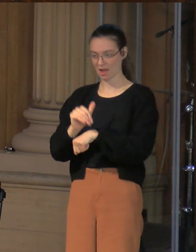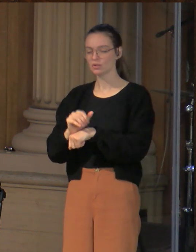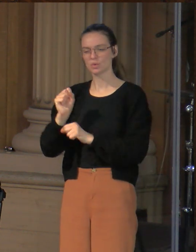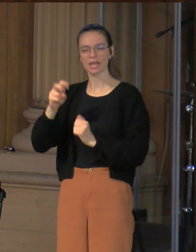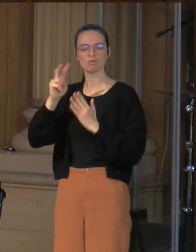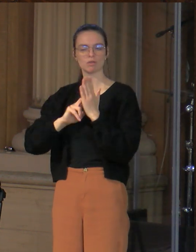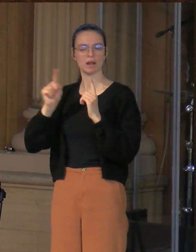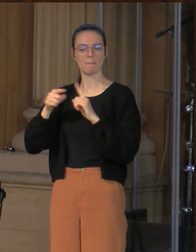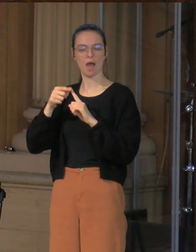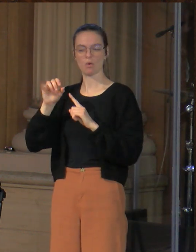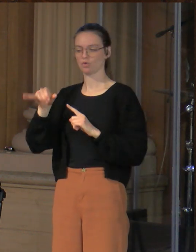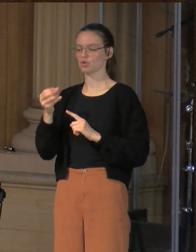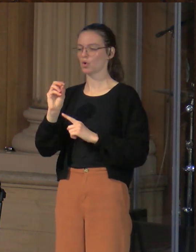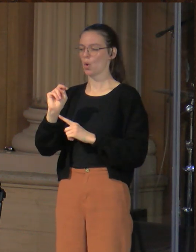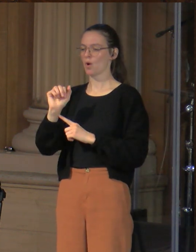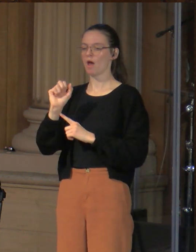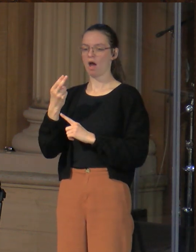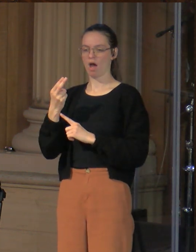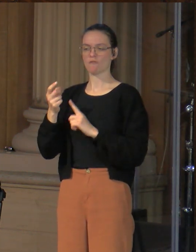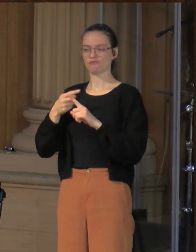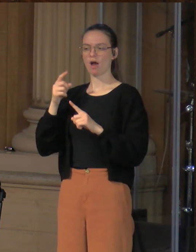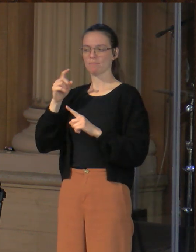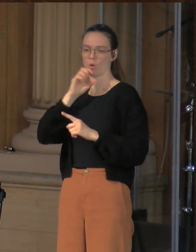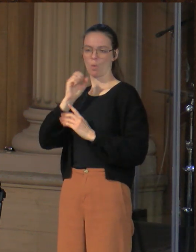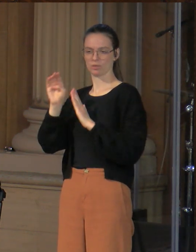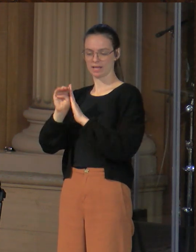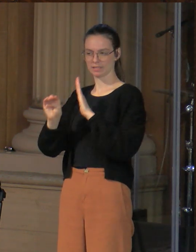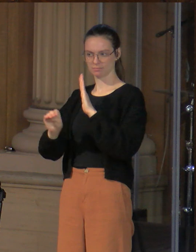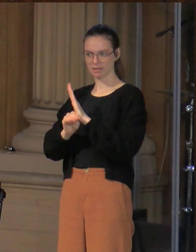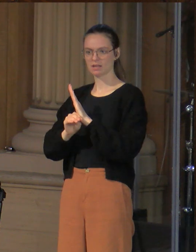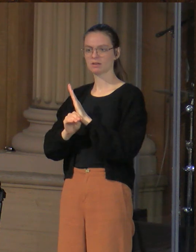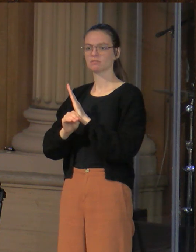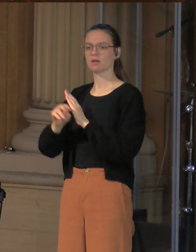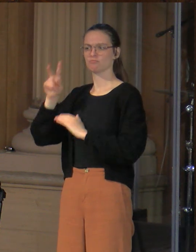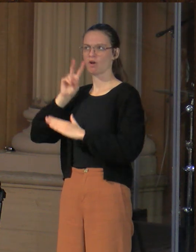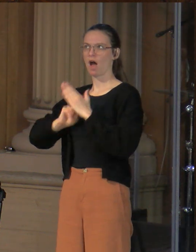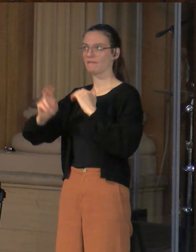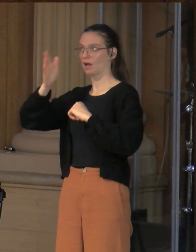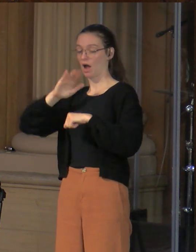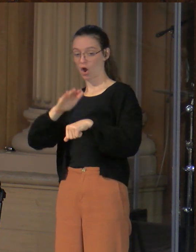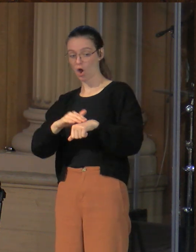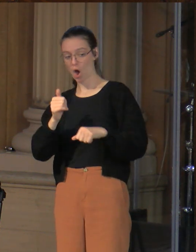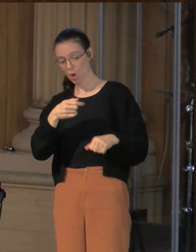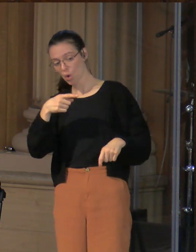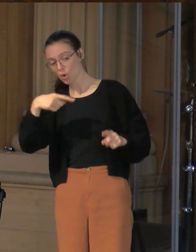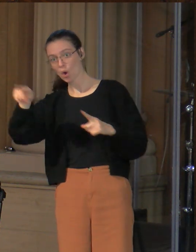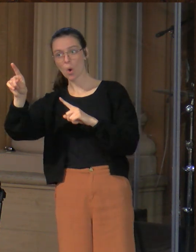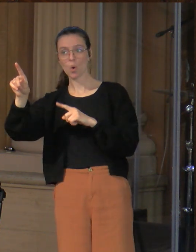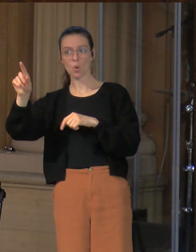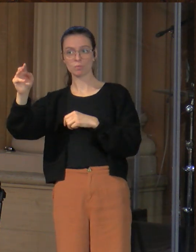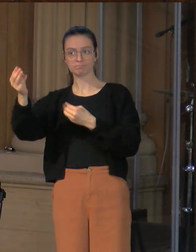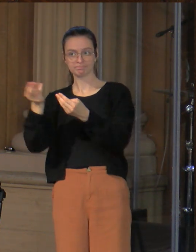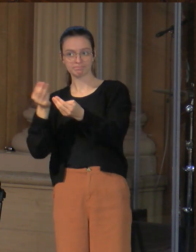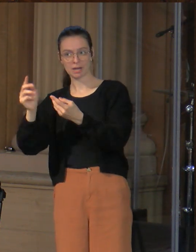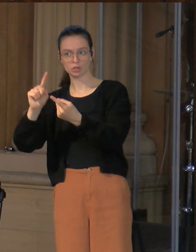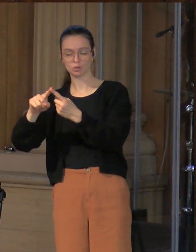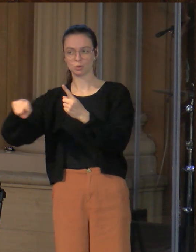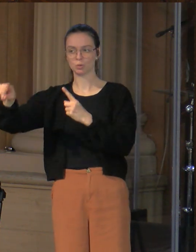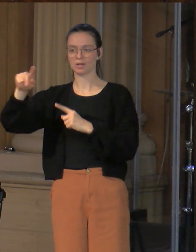that God called to go to minister to the Ninevites. And the Ninevites were not Israelites, they were Assyrians, they were known to the